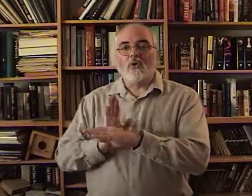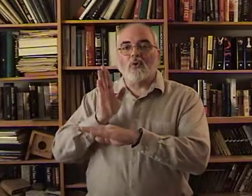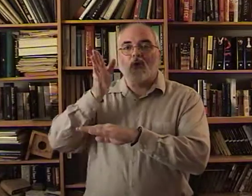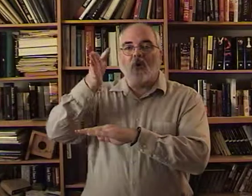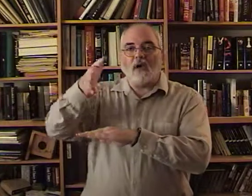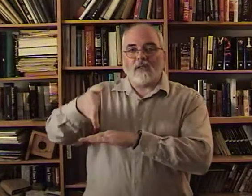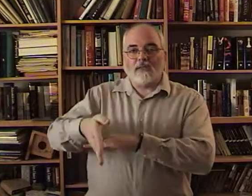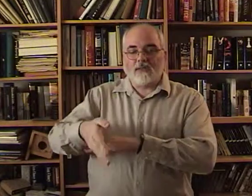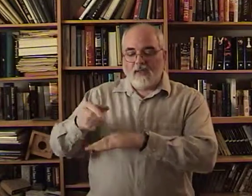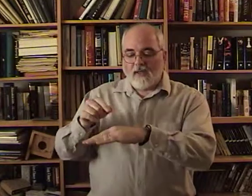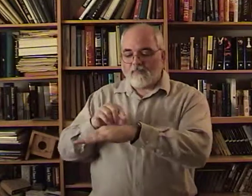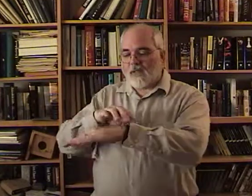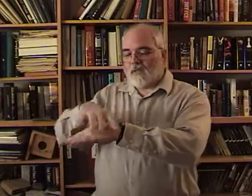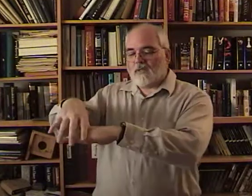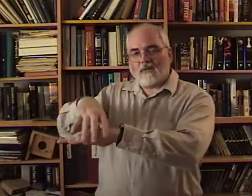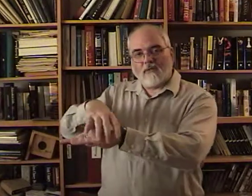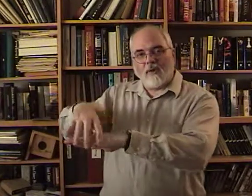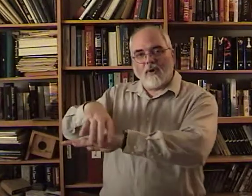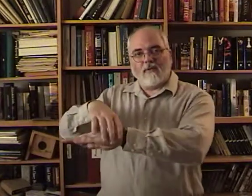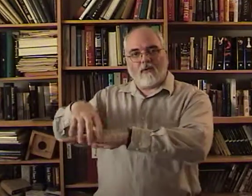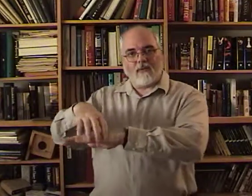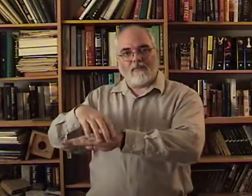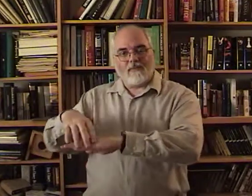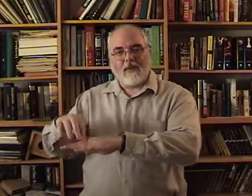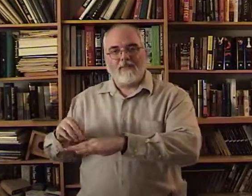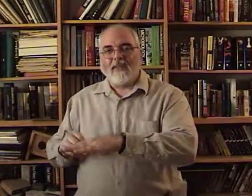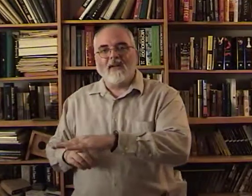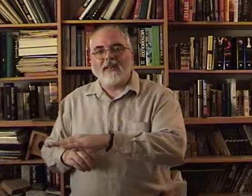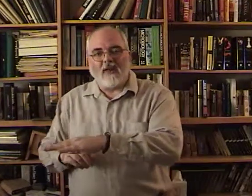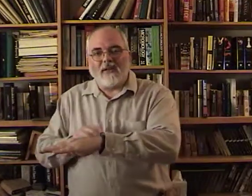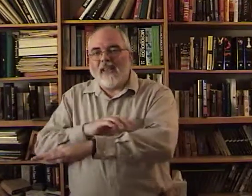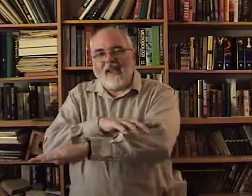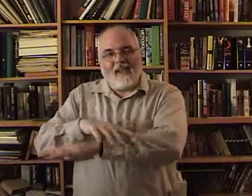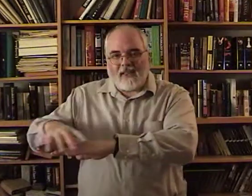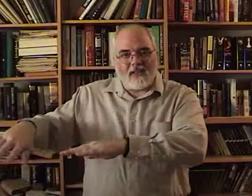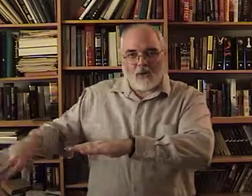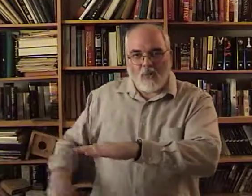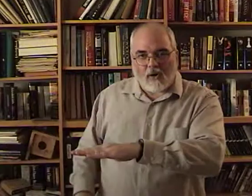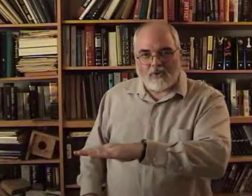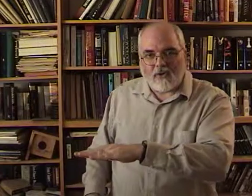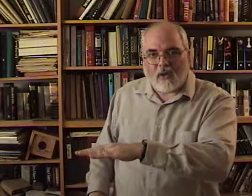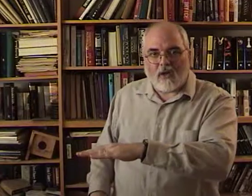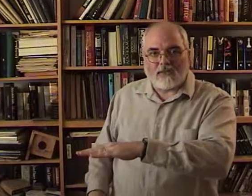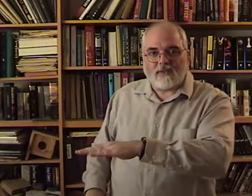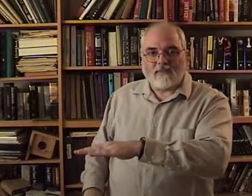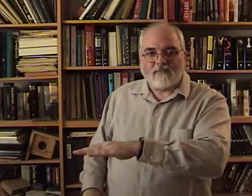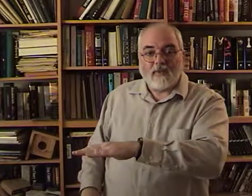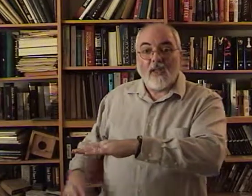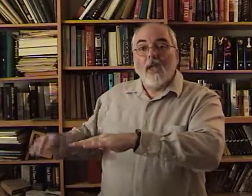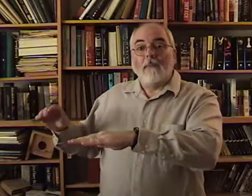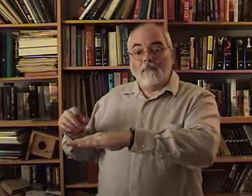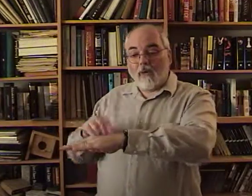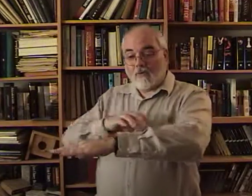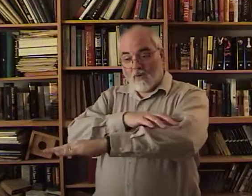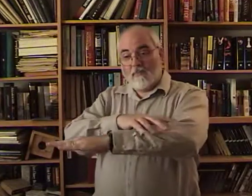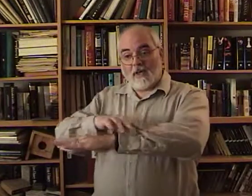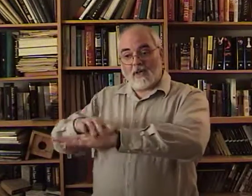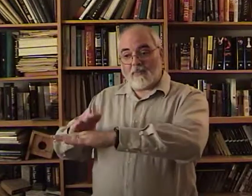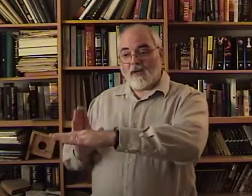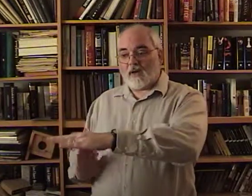Cross. Here's. The river. Here's actually anything that you want to cross. But. We build it up here.